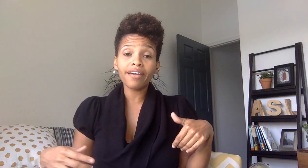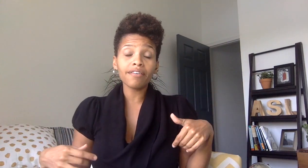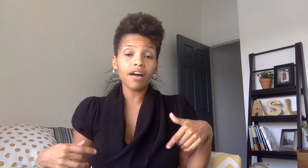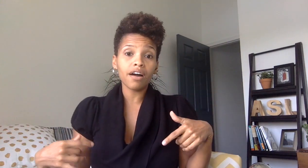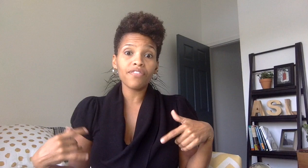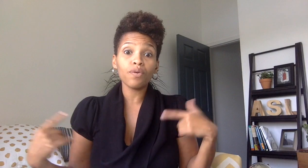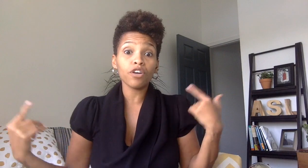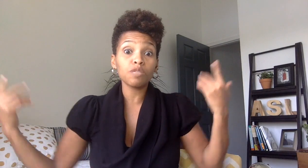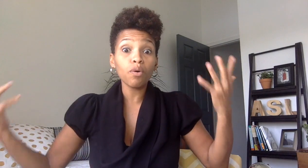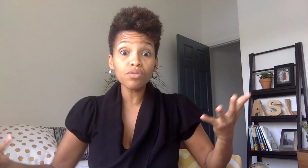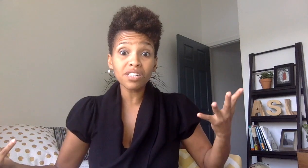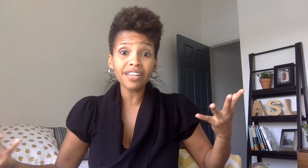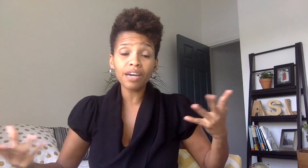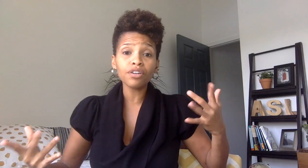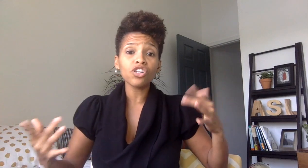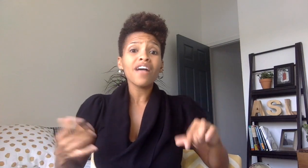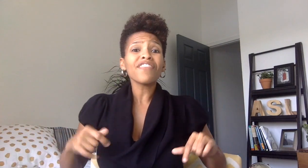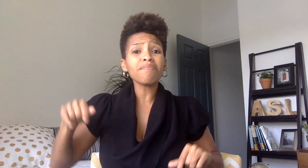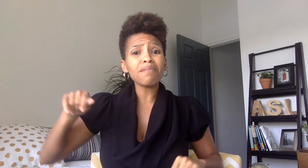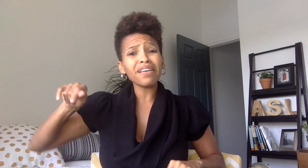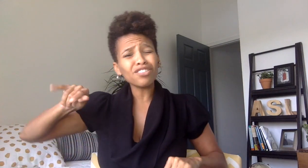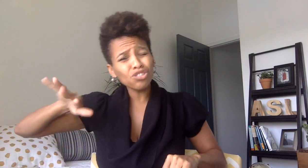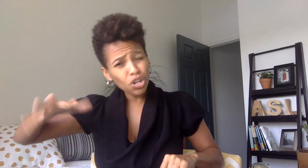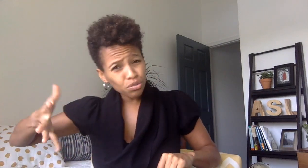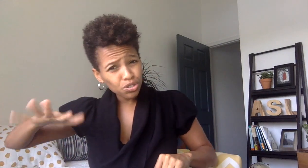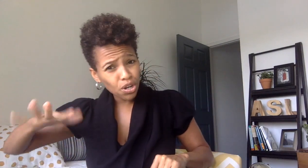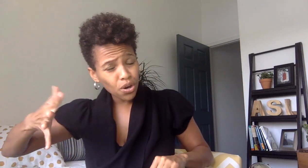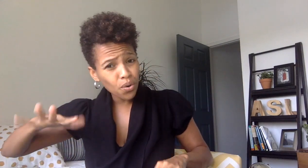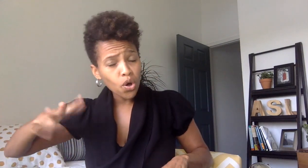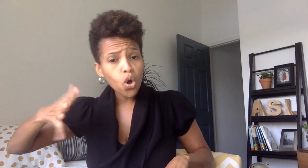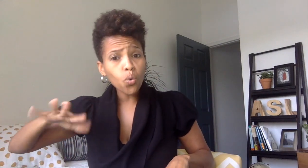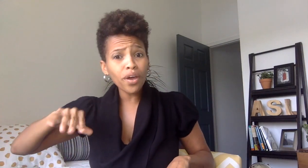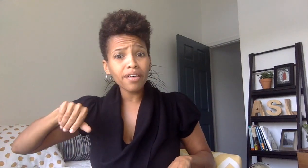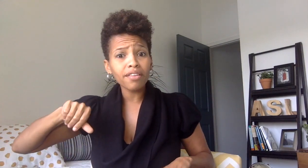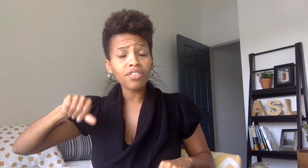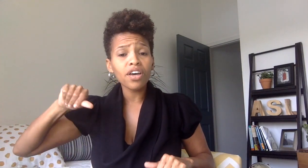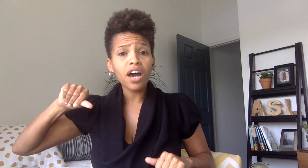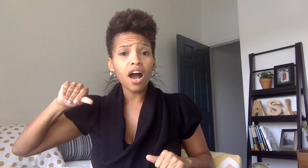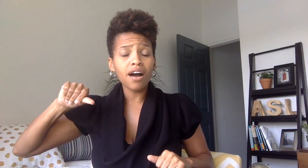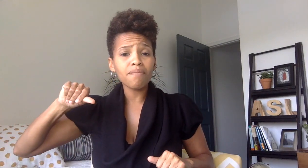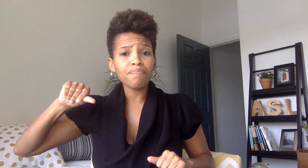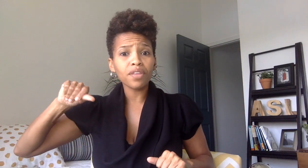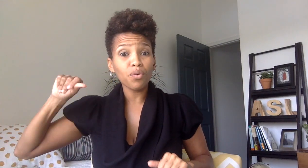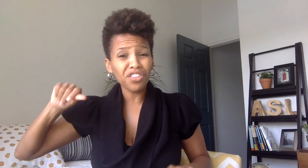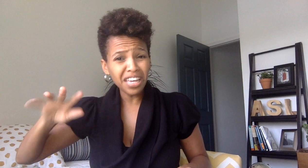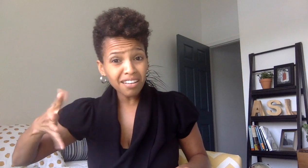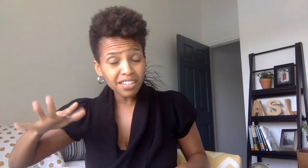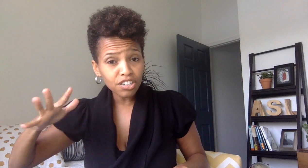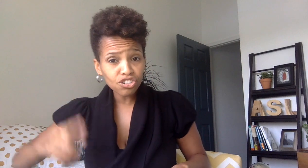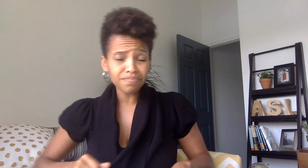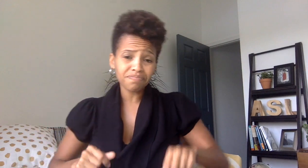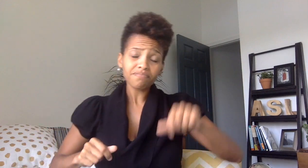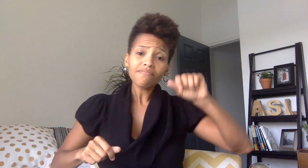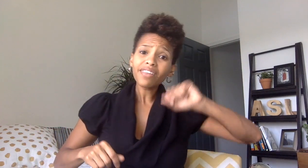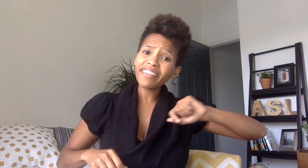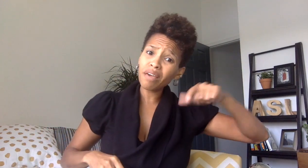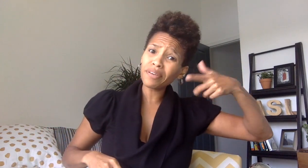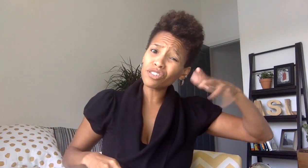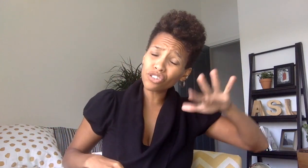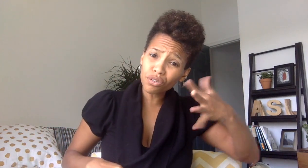they were exposed to language they may be so-so with with English maybe so